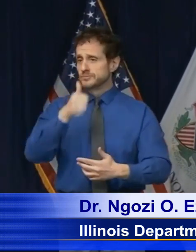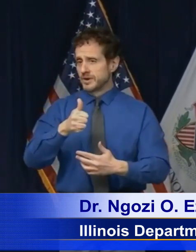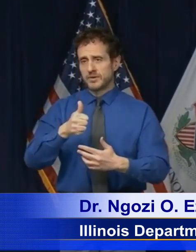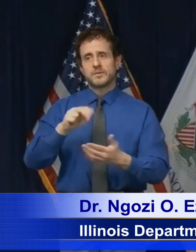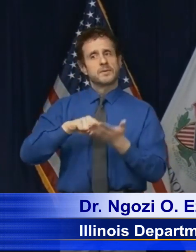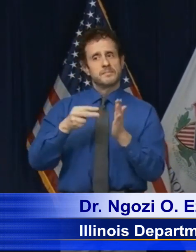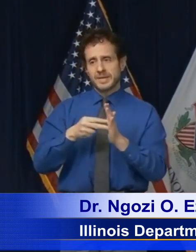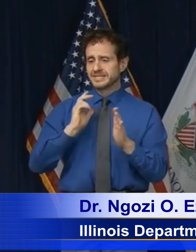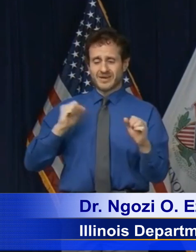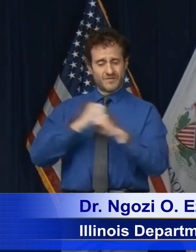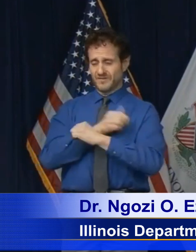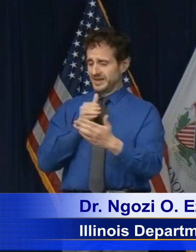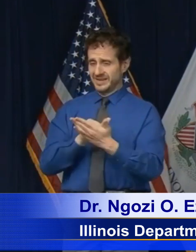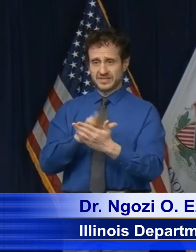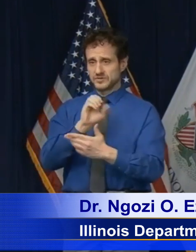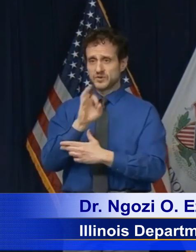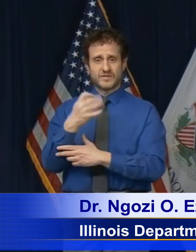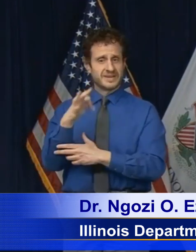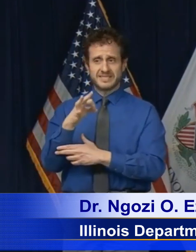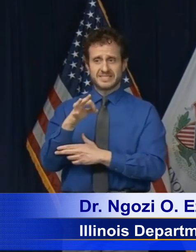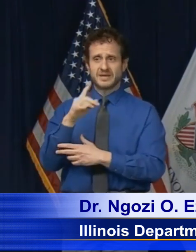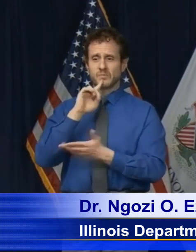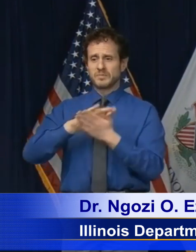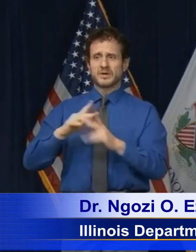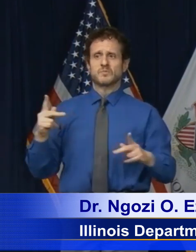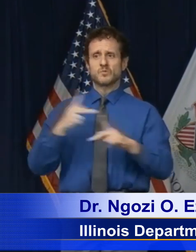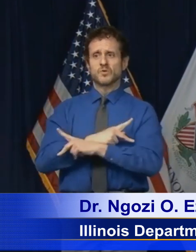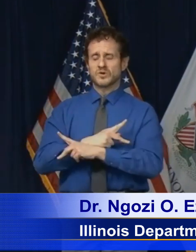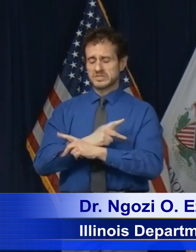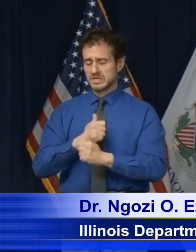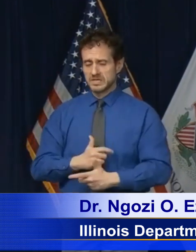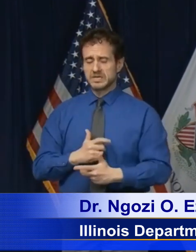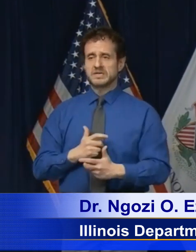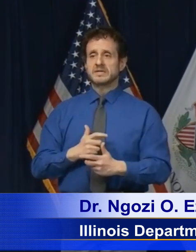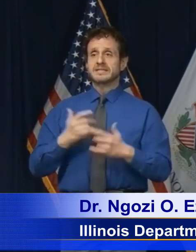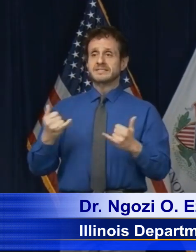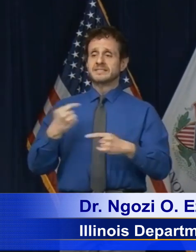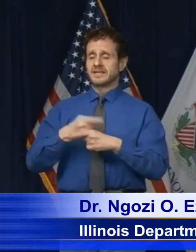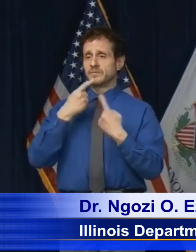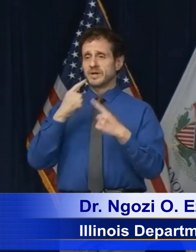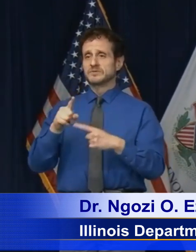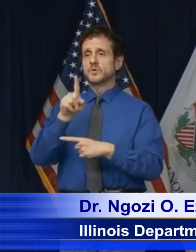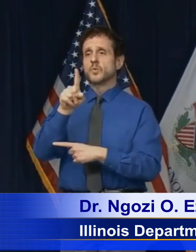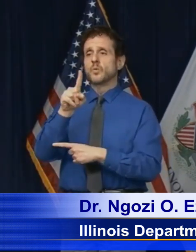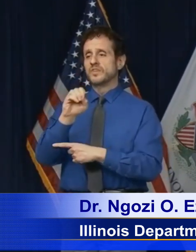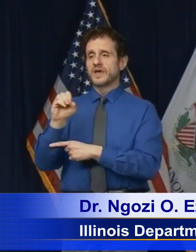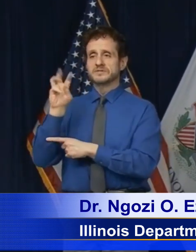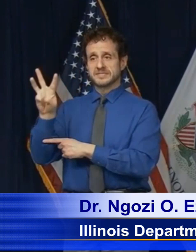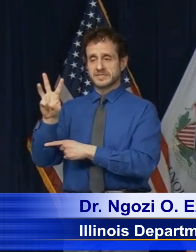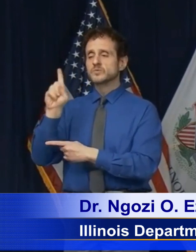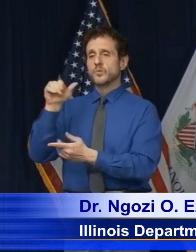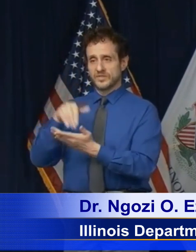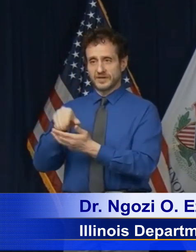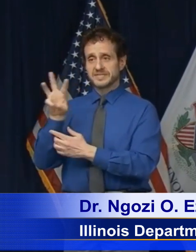COVID-19. Today, we announced 1,006 new cases,